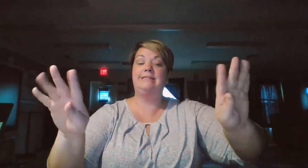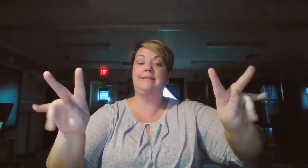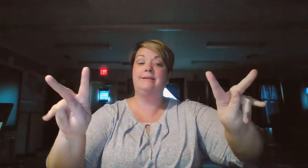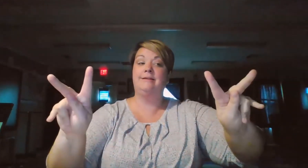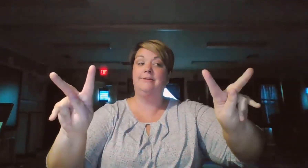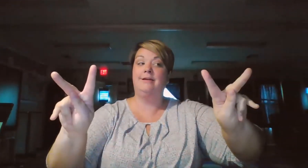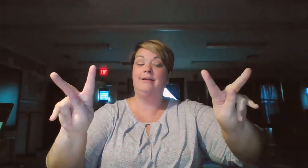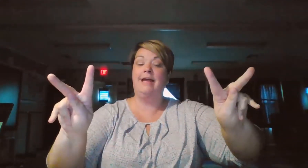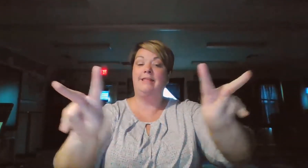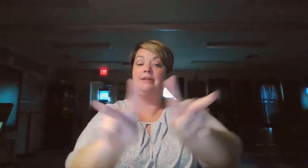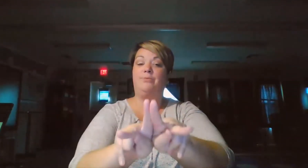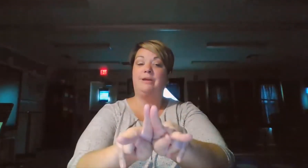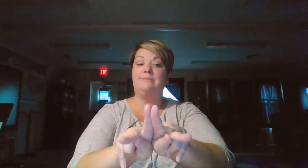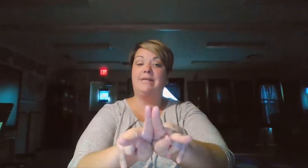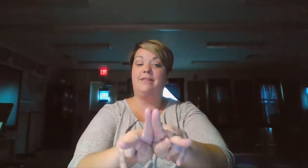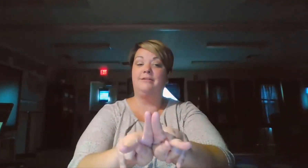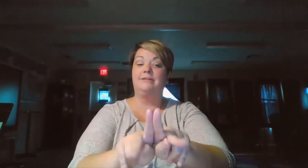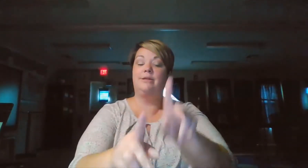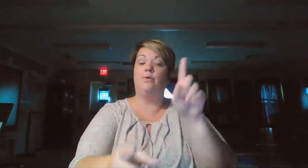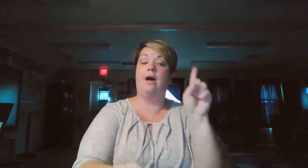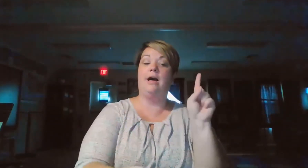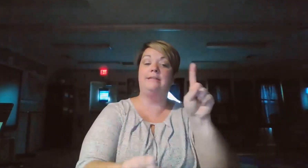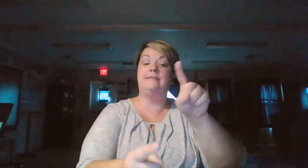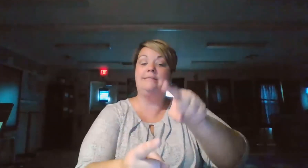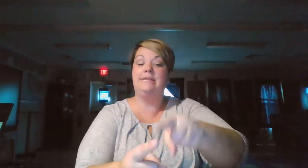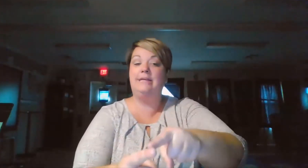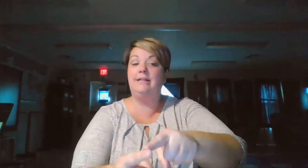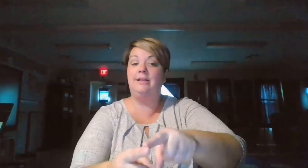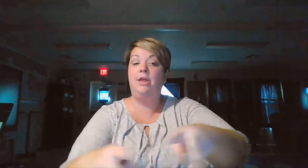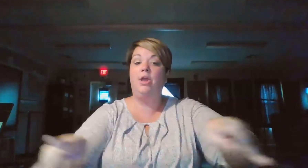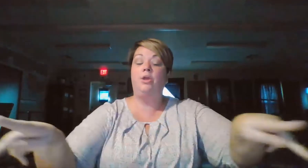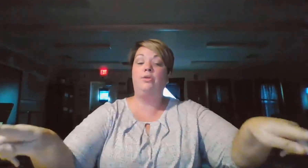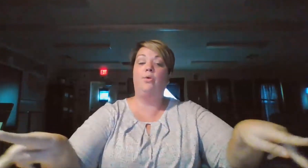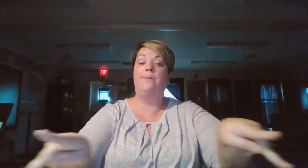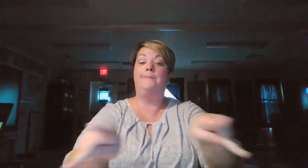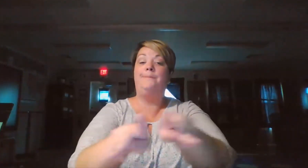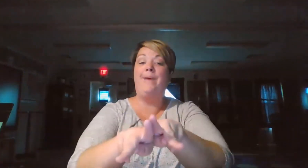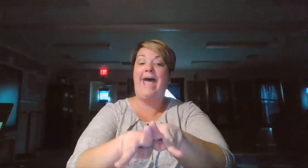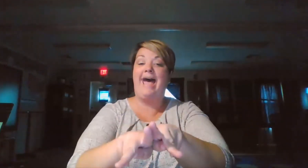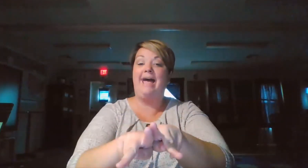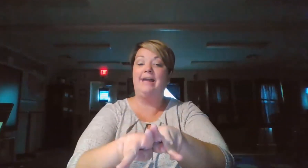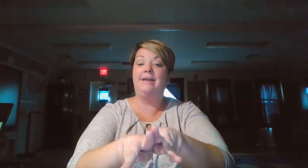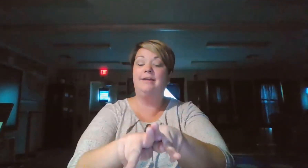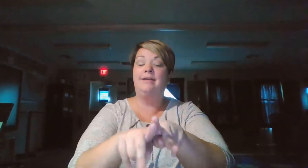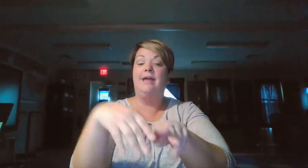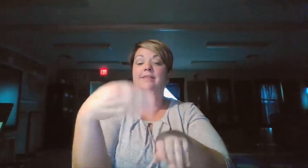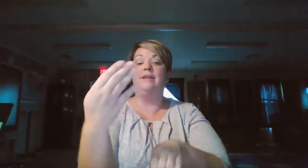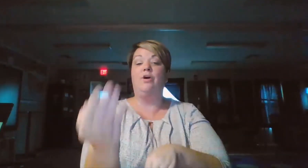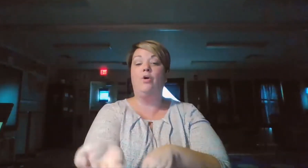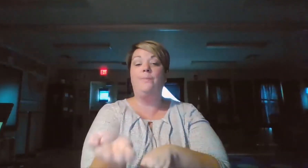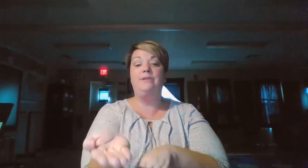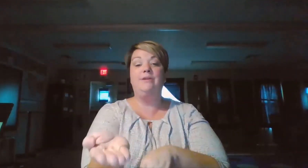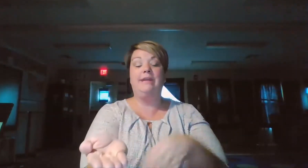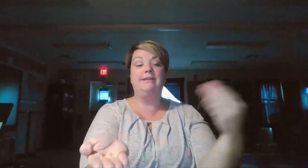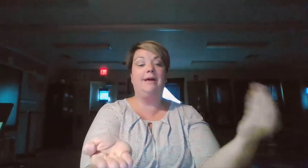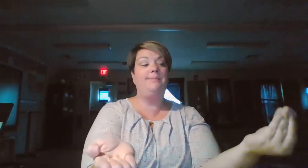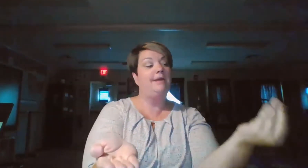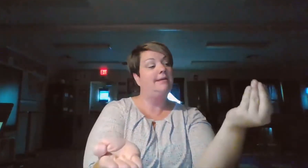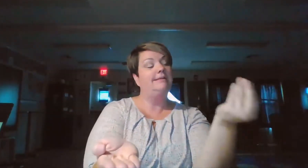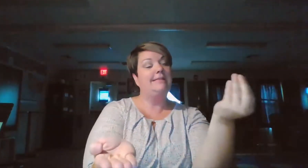And then you bring them together. So until you're back. Then open your hand up. Take